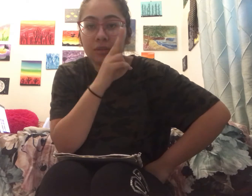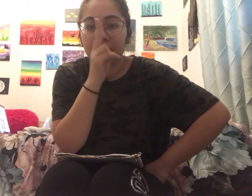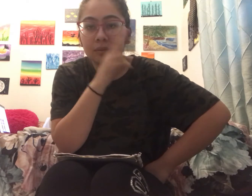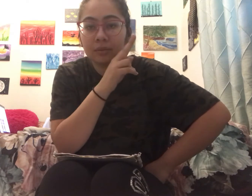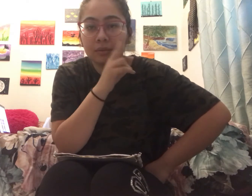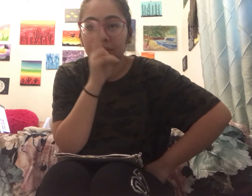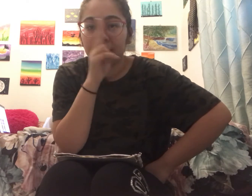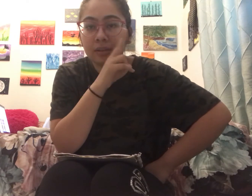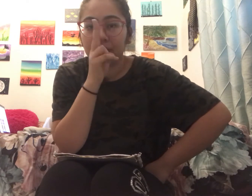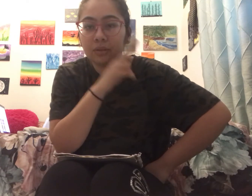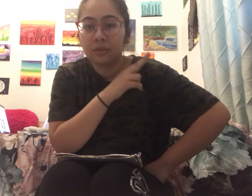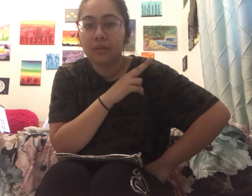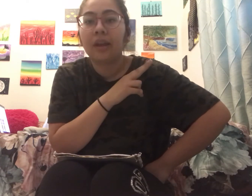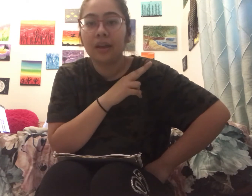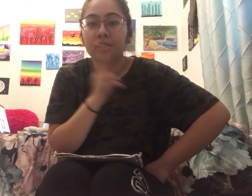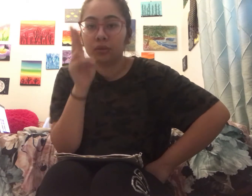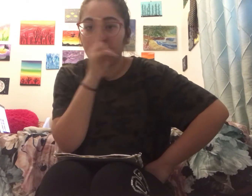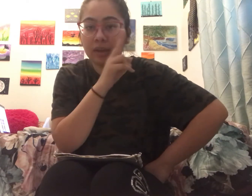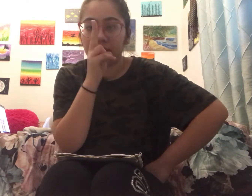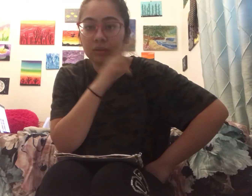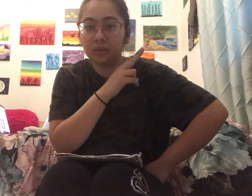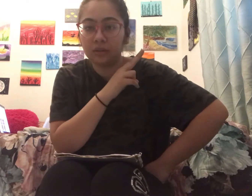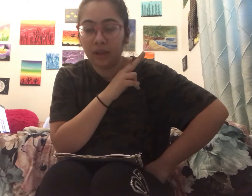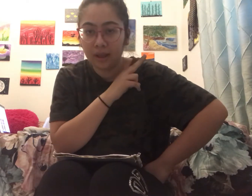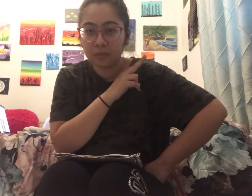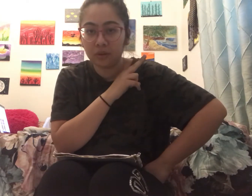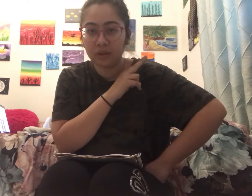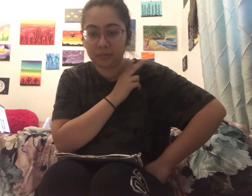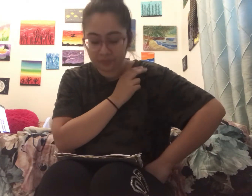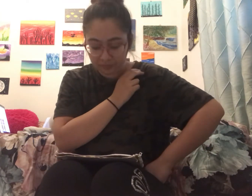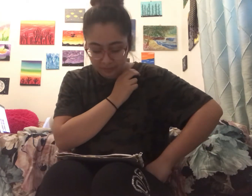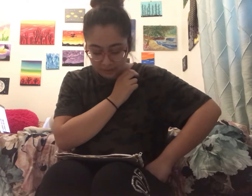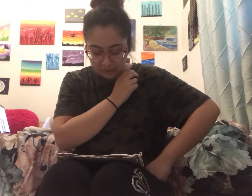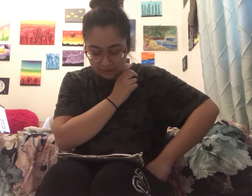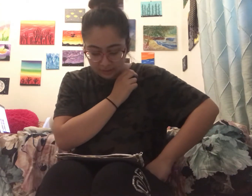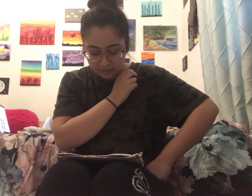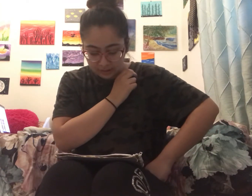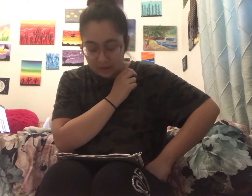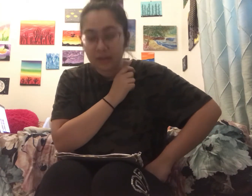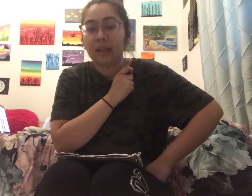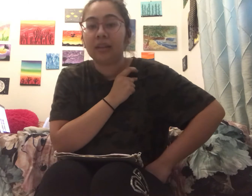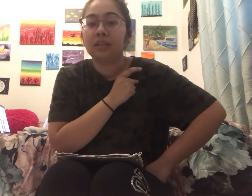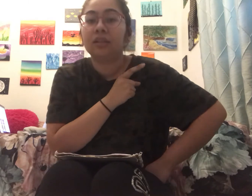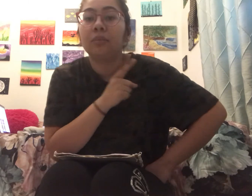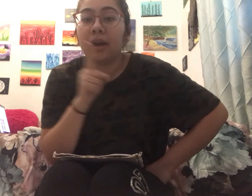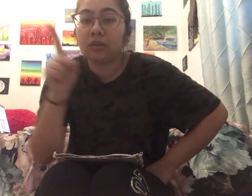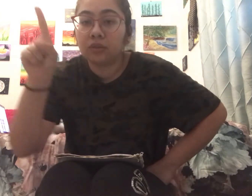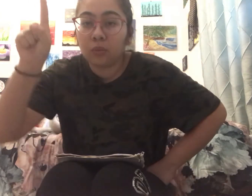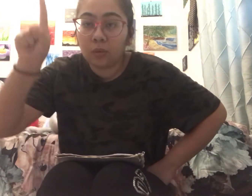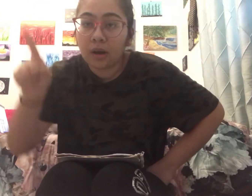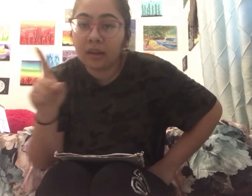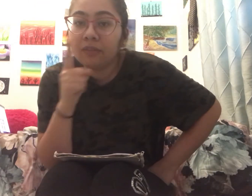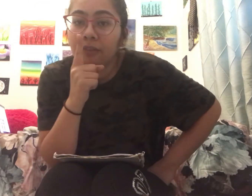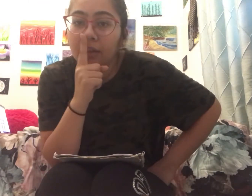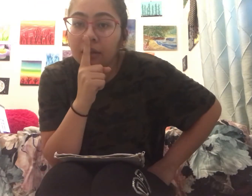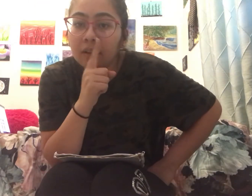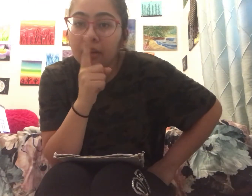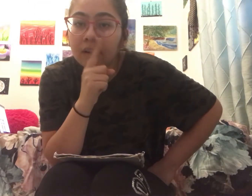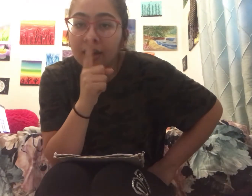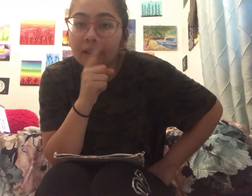okay twice hamster next is mouse one finger and